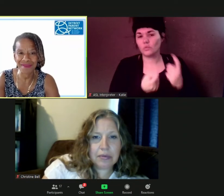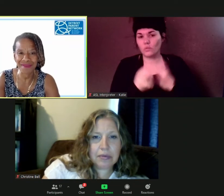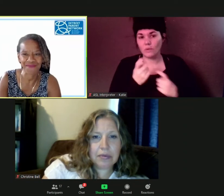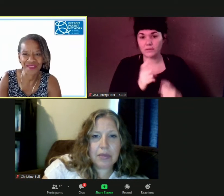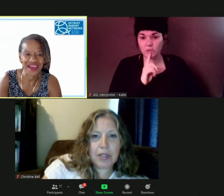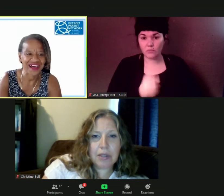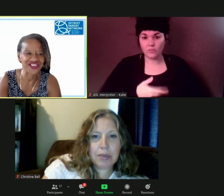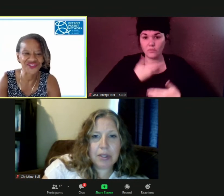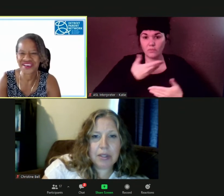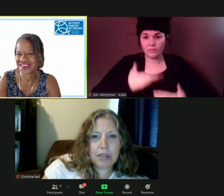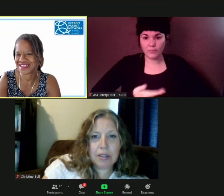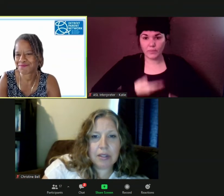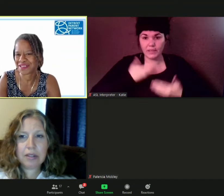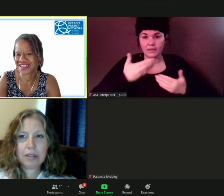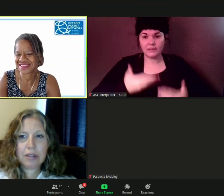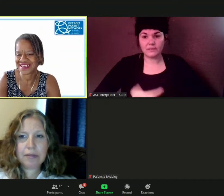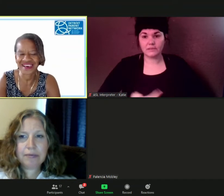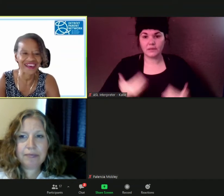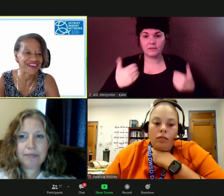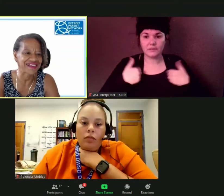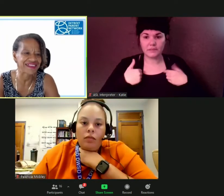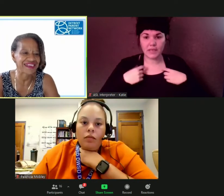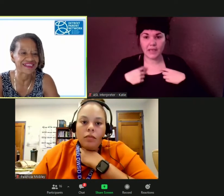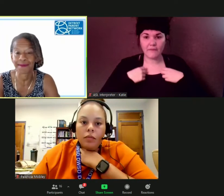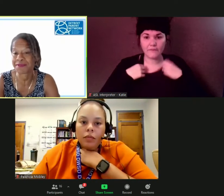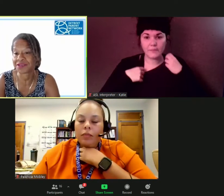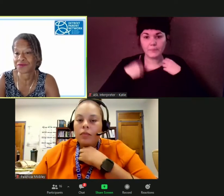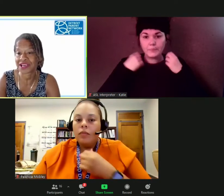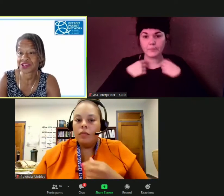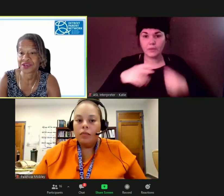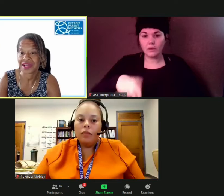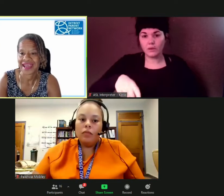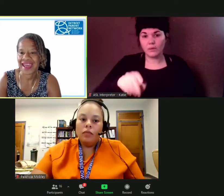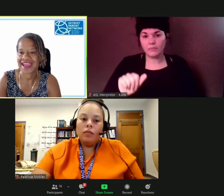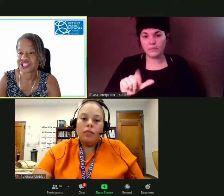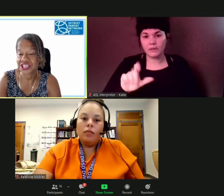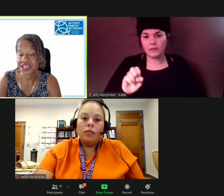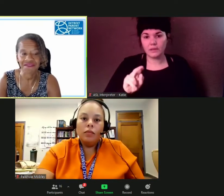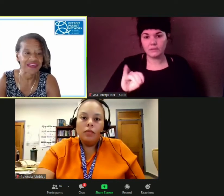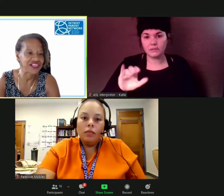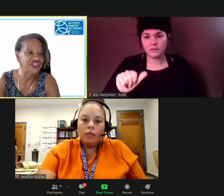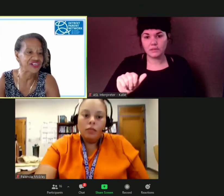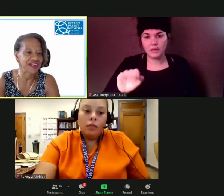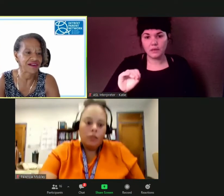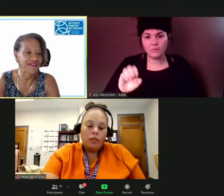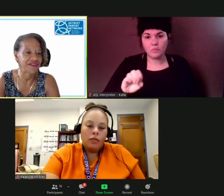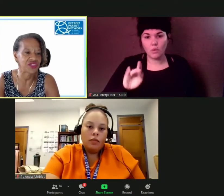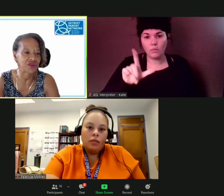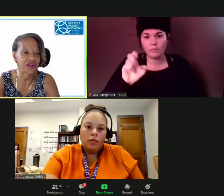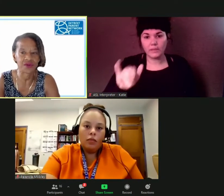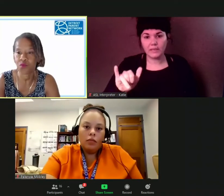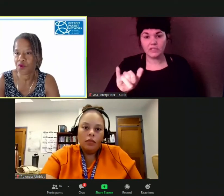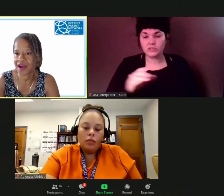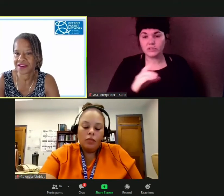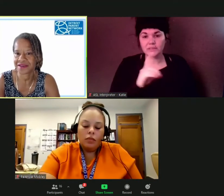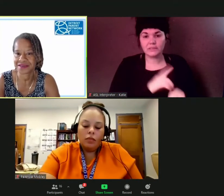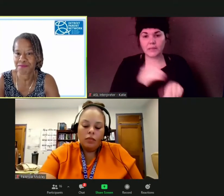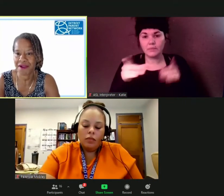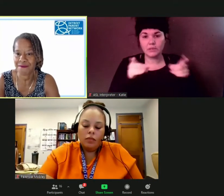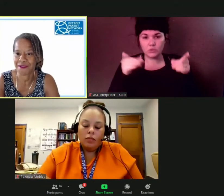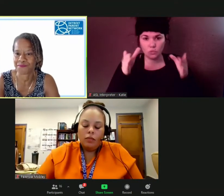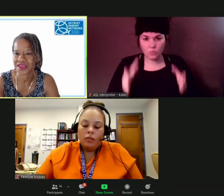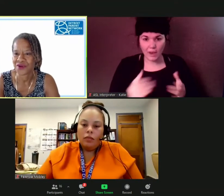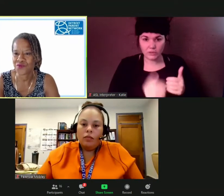mobley uh joining us palencia is the deputy director and chief engineer at the detroit water